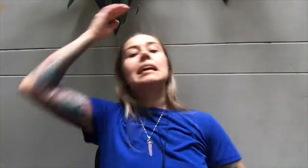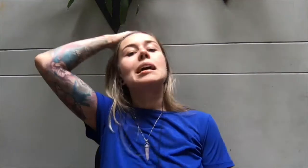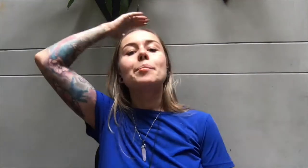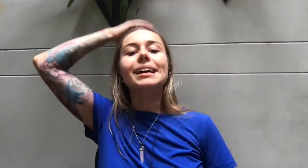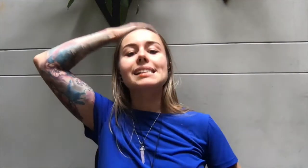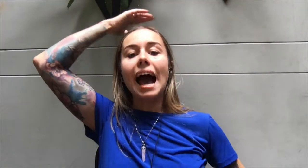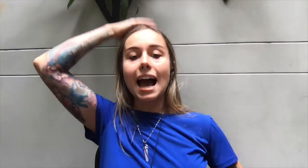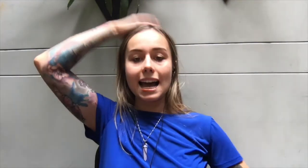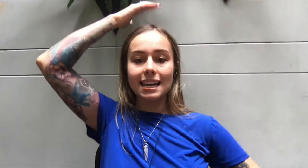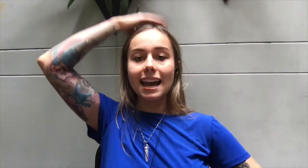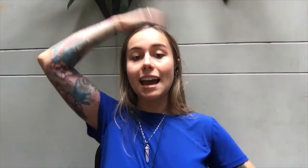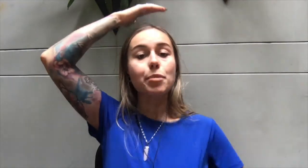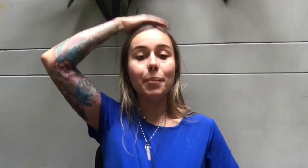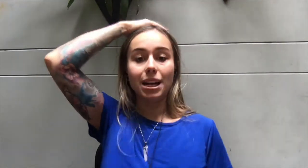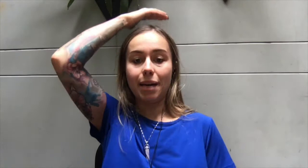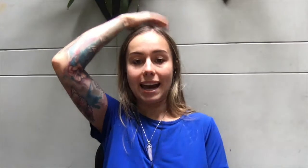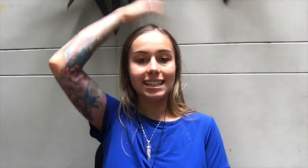Because I am a money magnet.